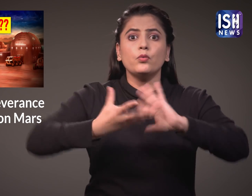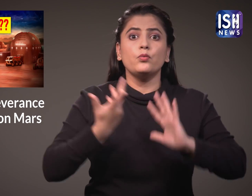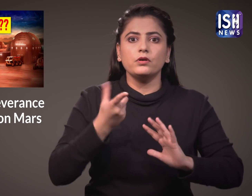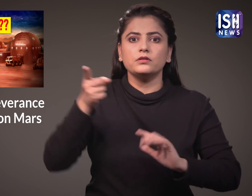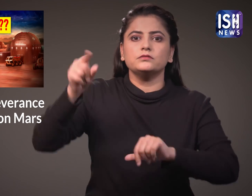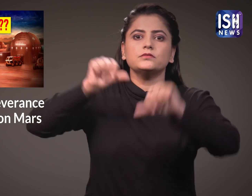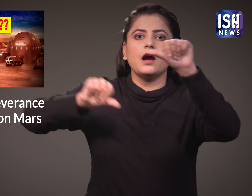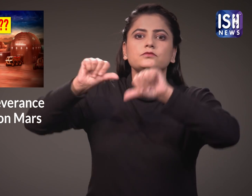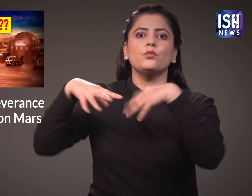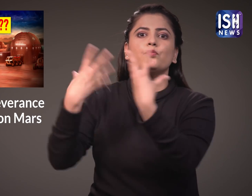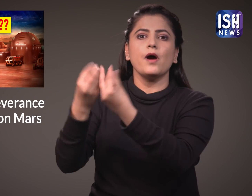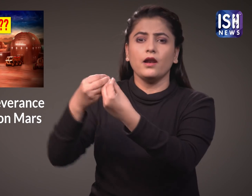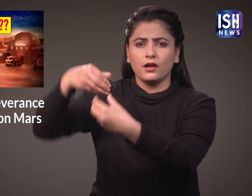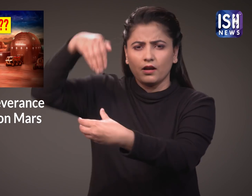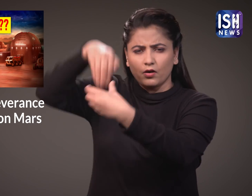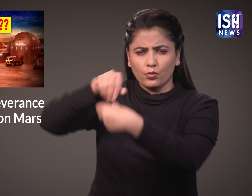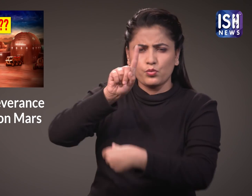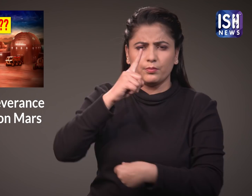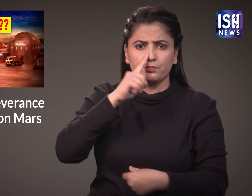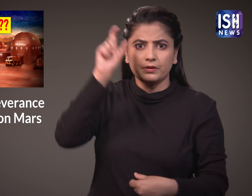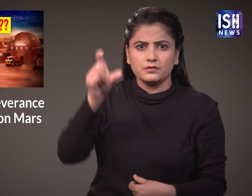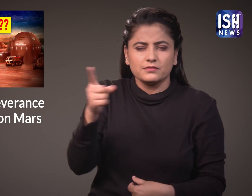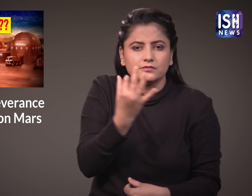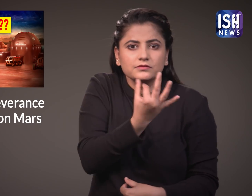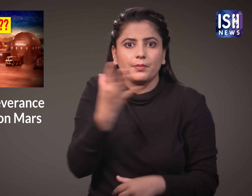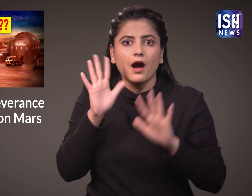was part of the team of scientists that worked on this project.